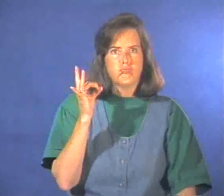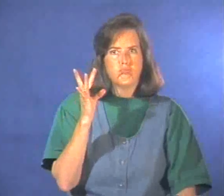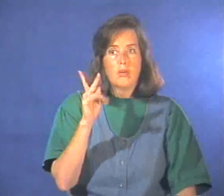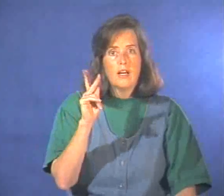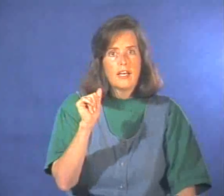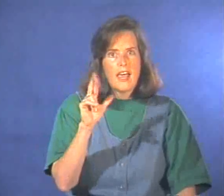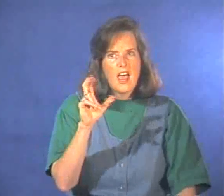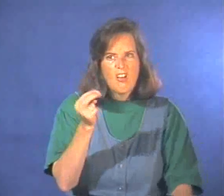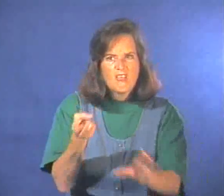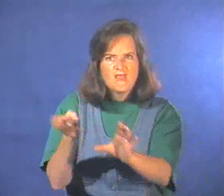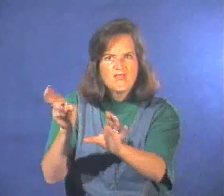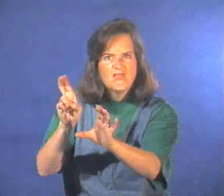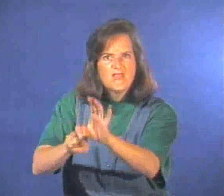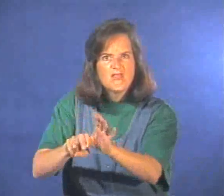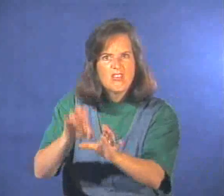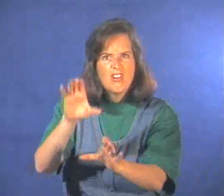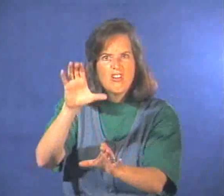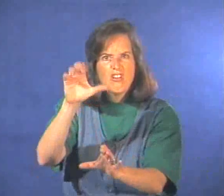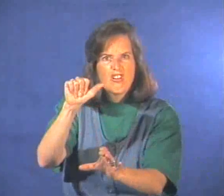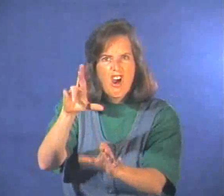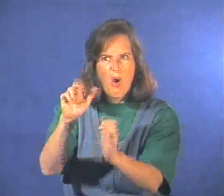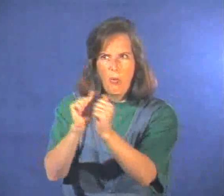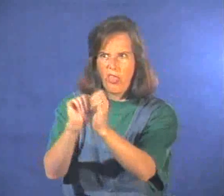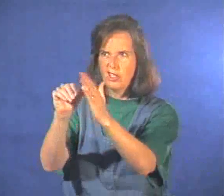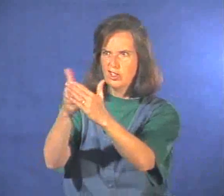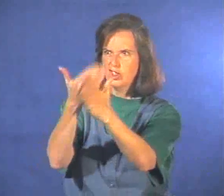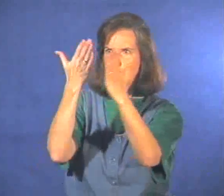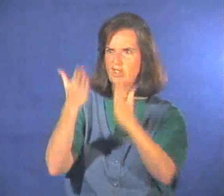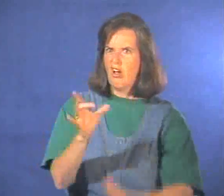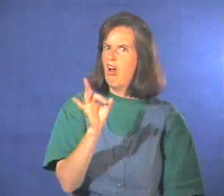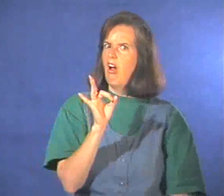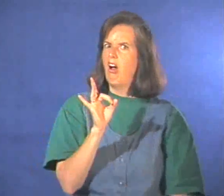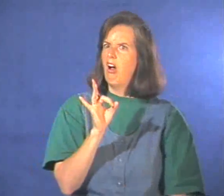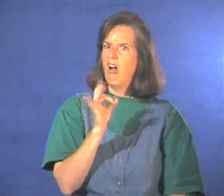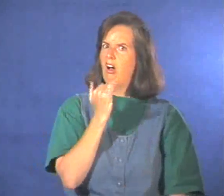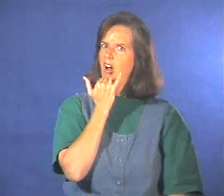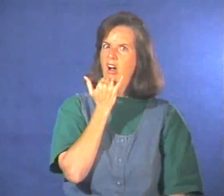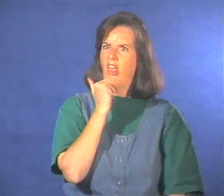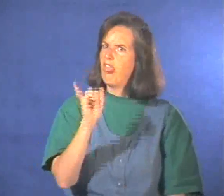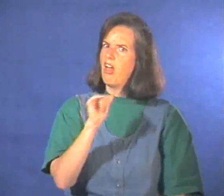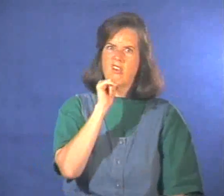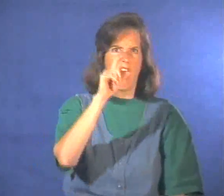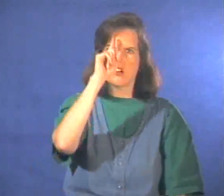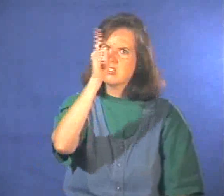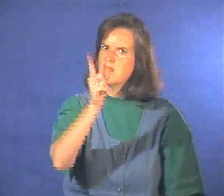Then Karen got in the stranger's car. This is not smart.